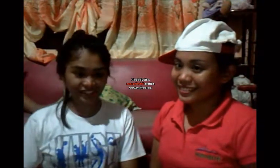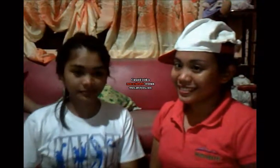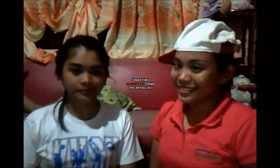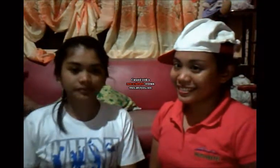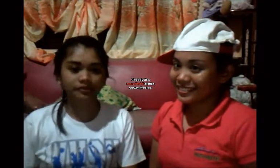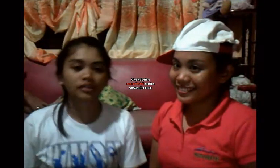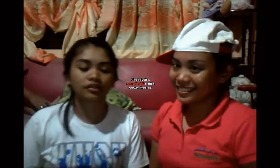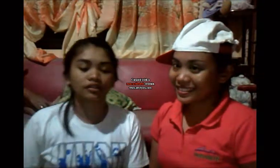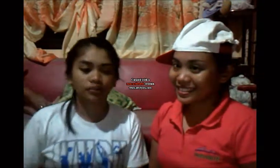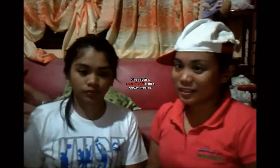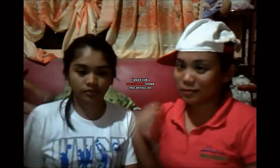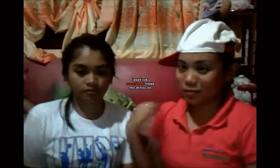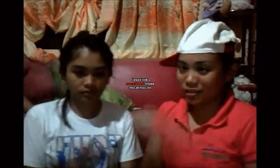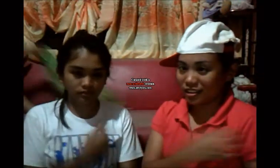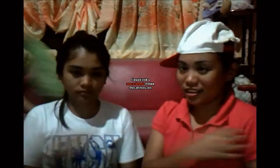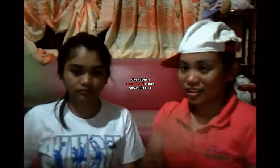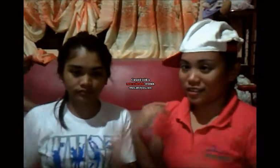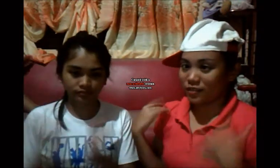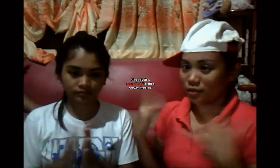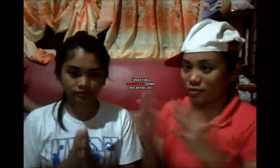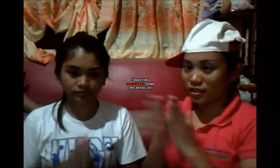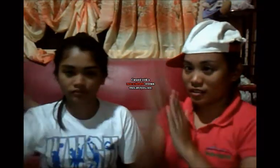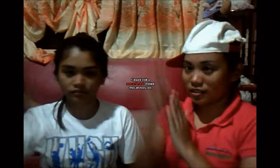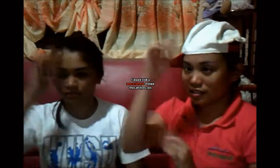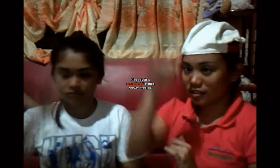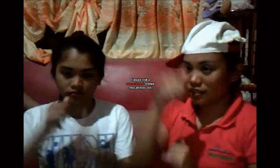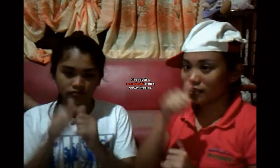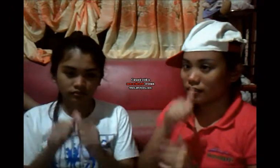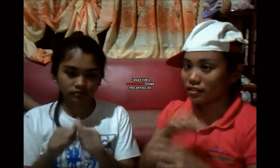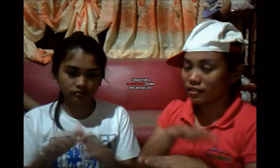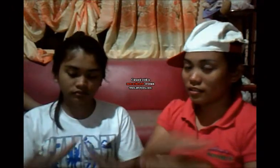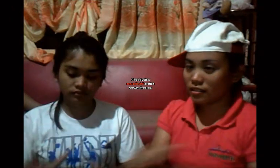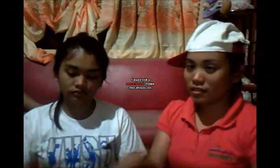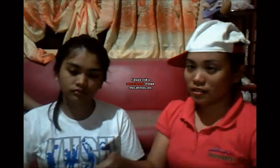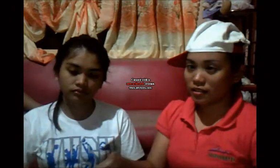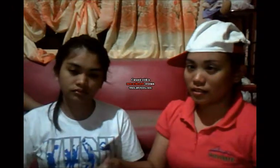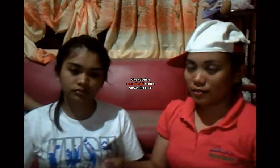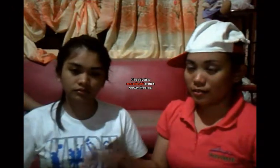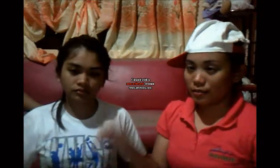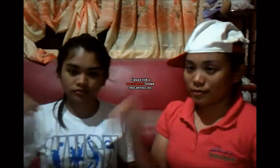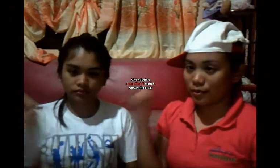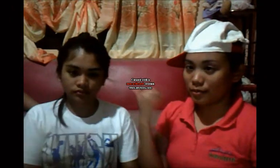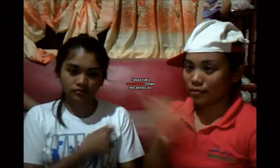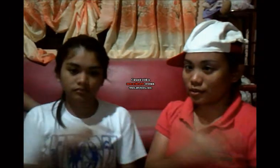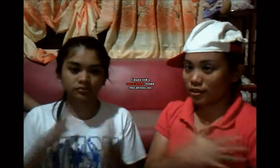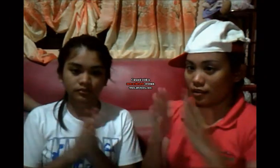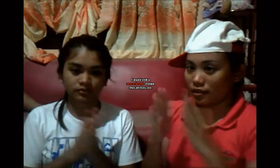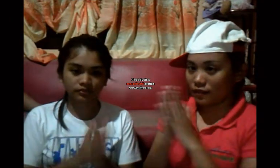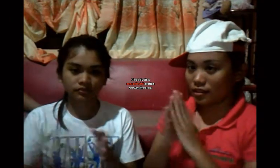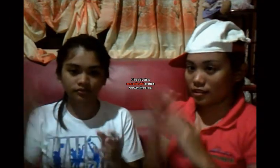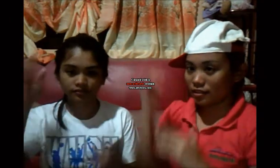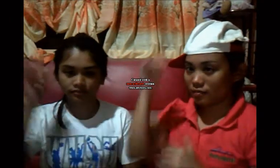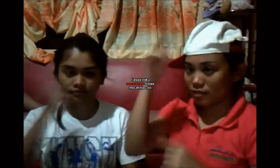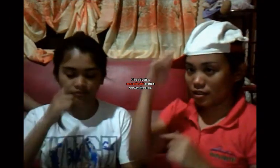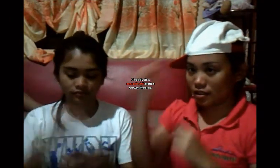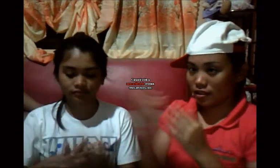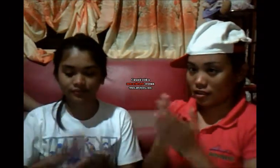We pray for blessings, we pray for peace,